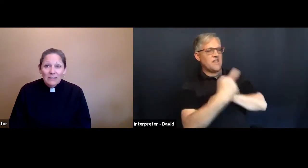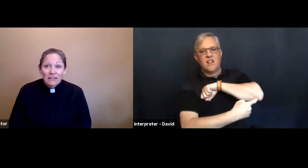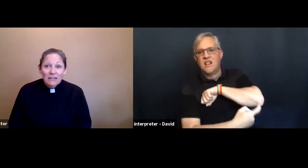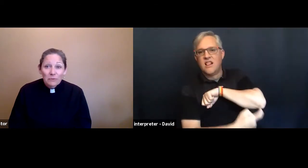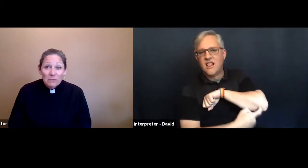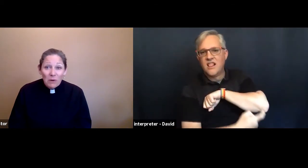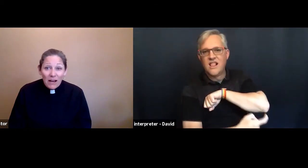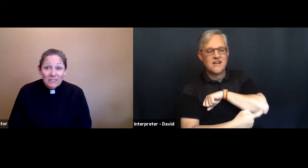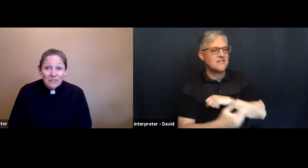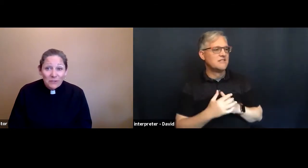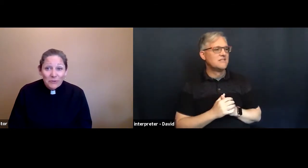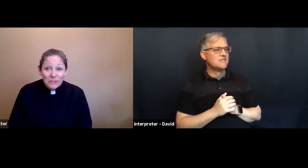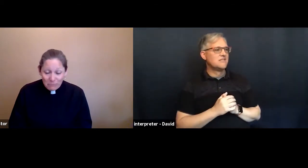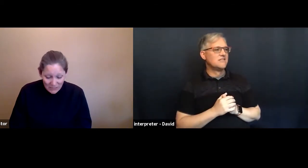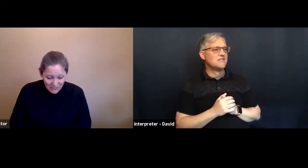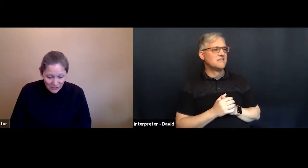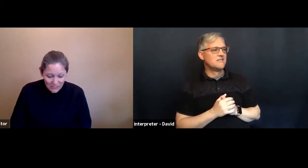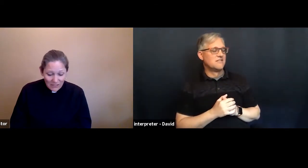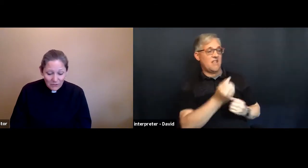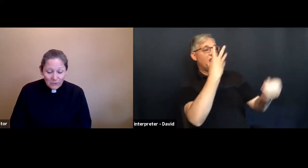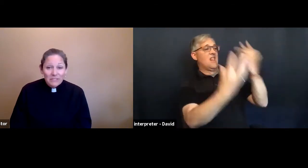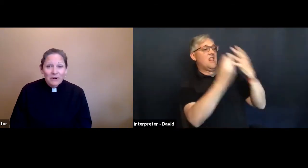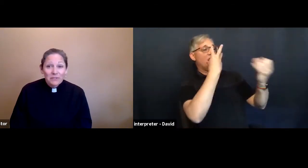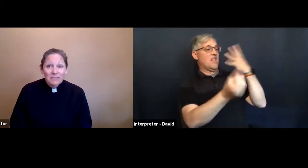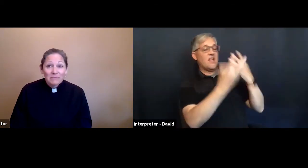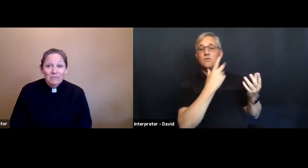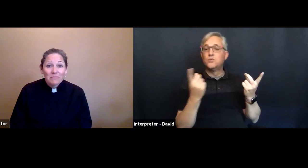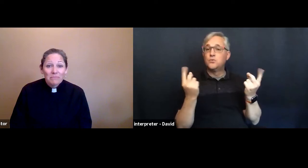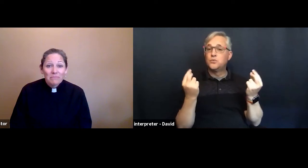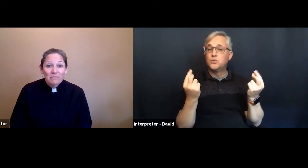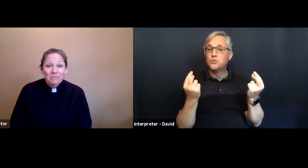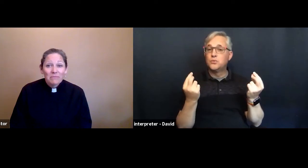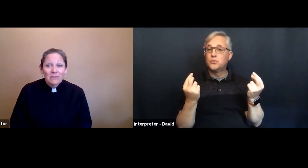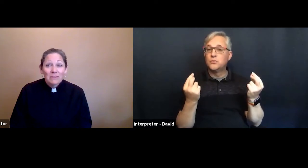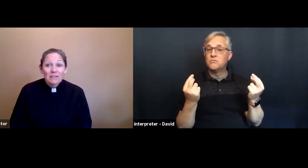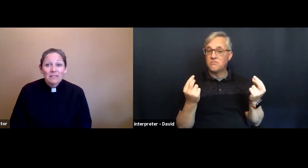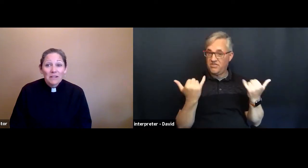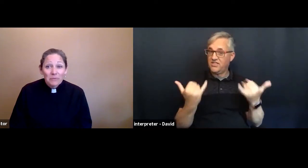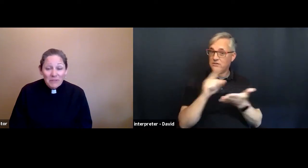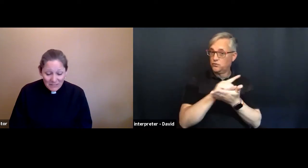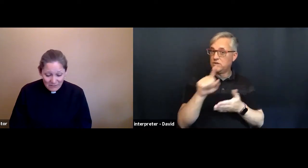respond to those messages and those doubts tell them this